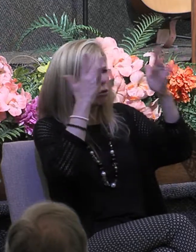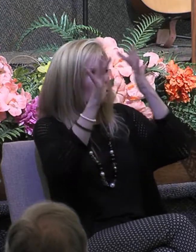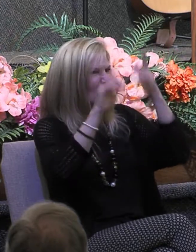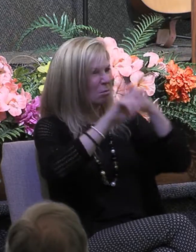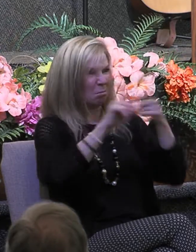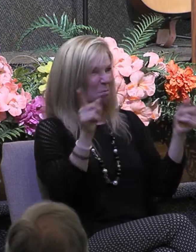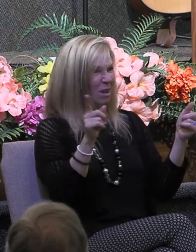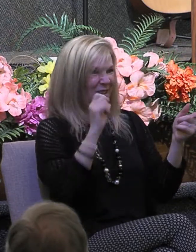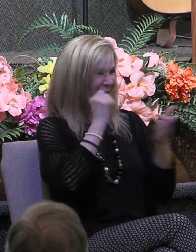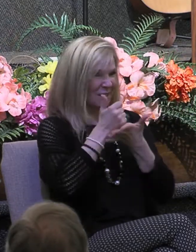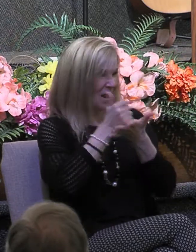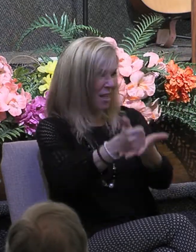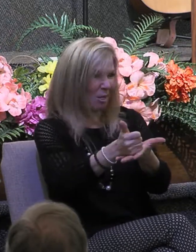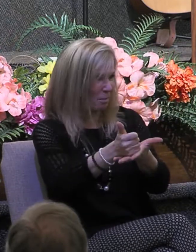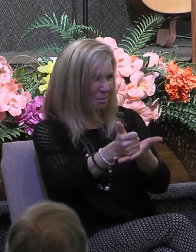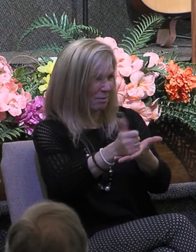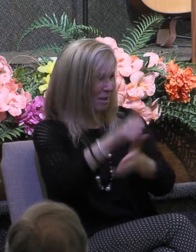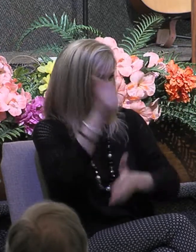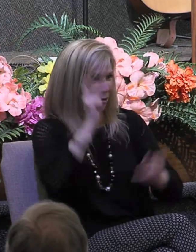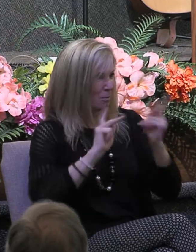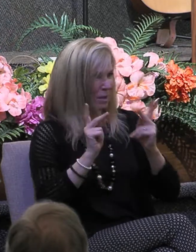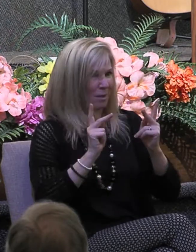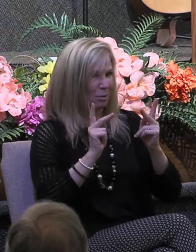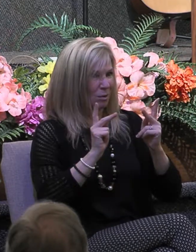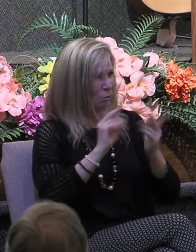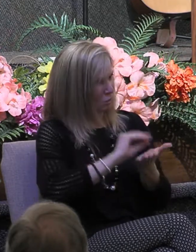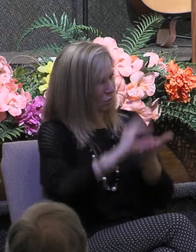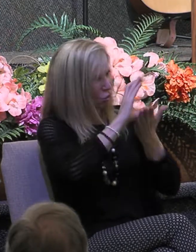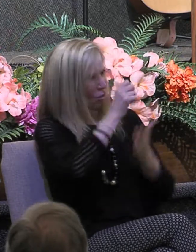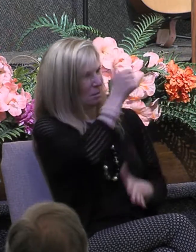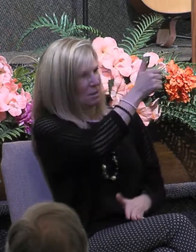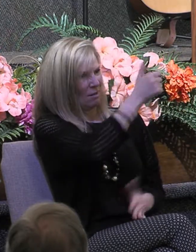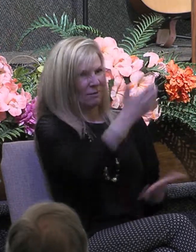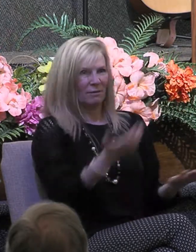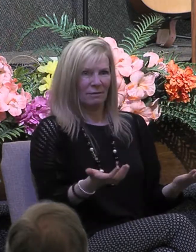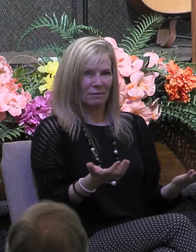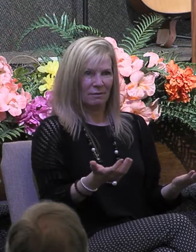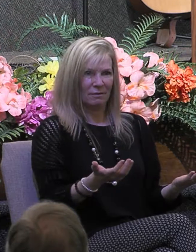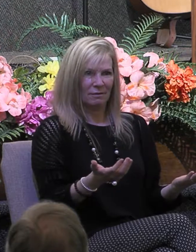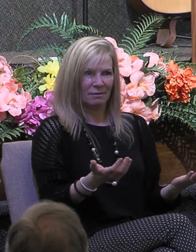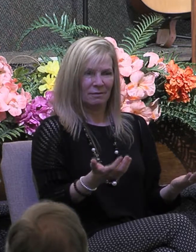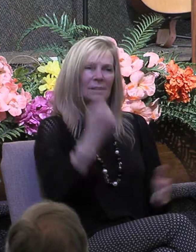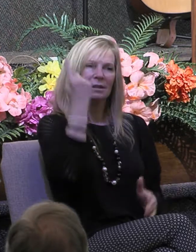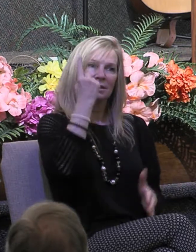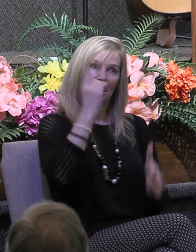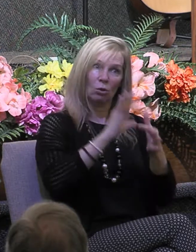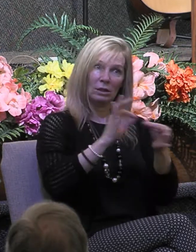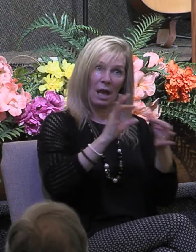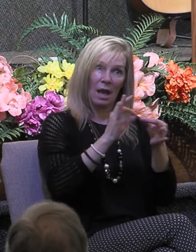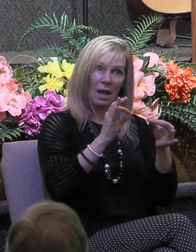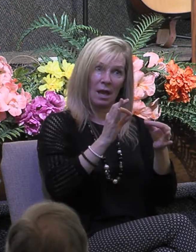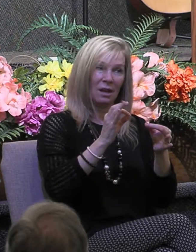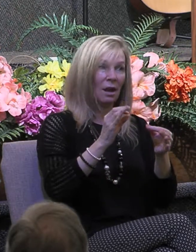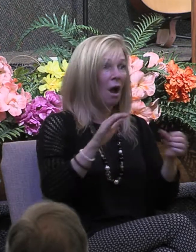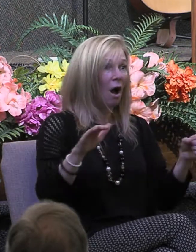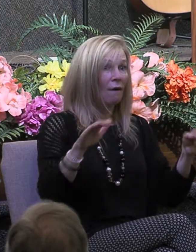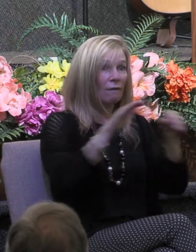people it simply exalts itself as someone has wisely put it and accurately put it a full head with an empty heart